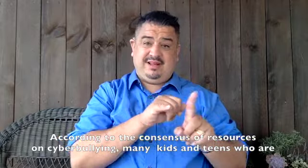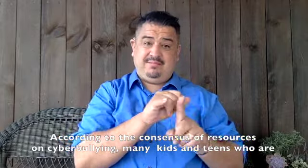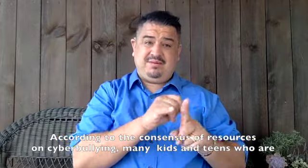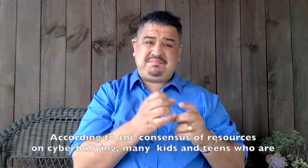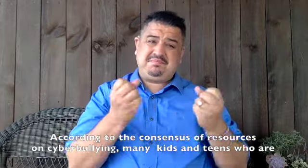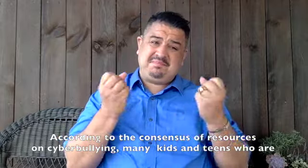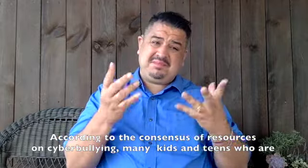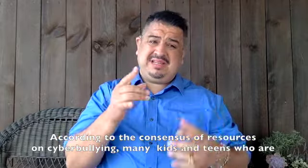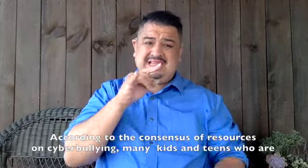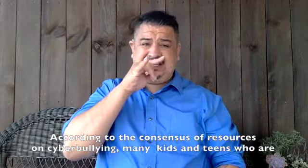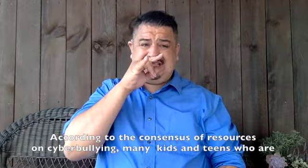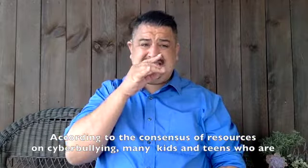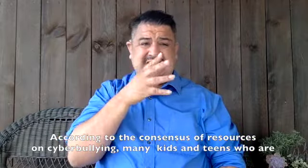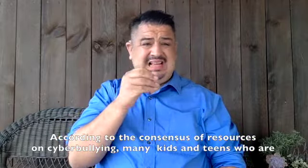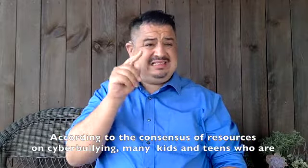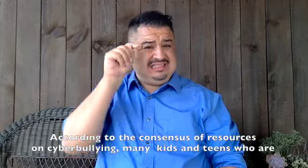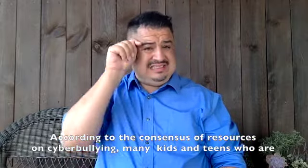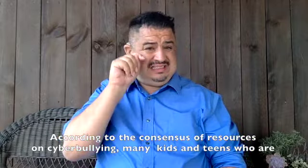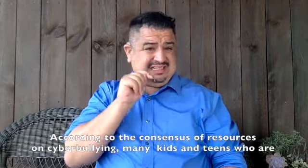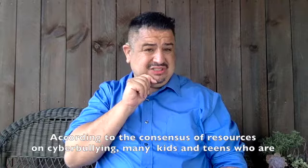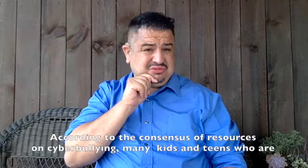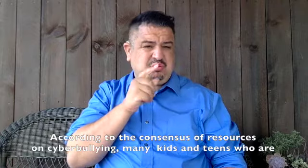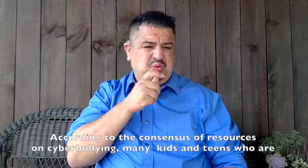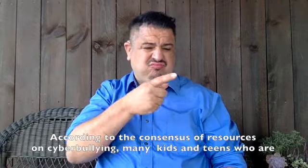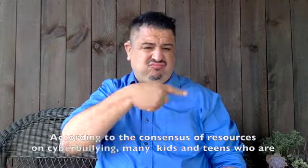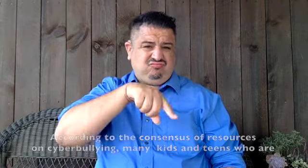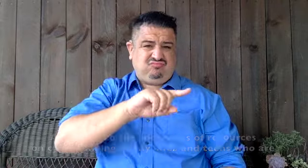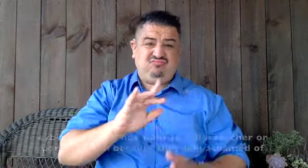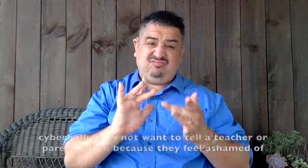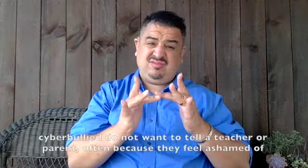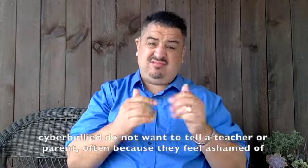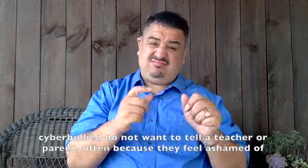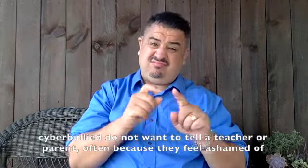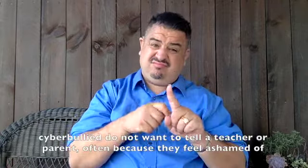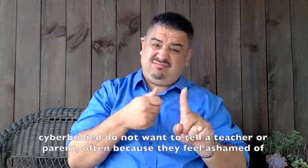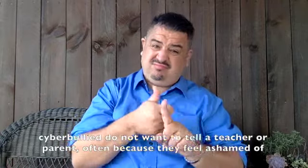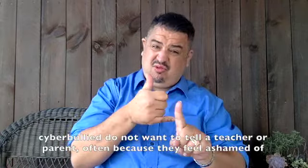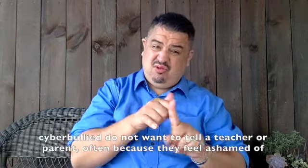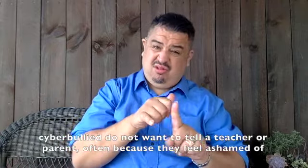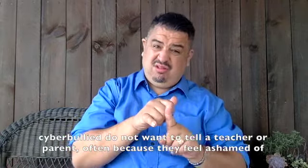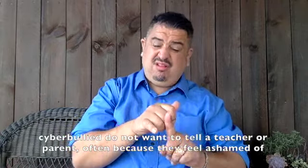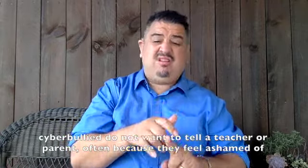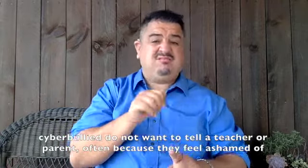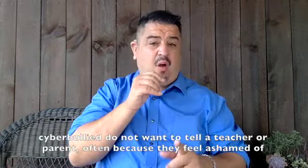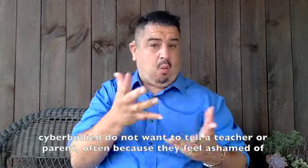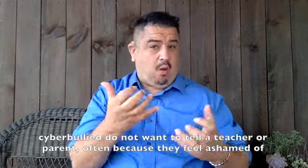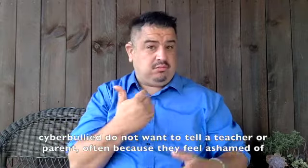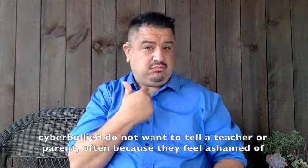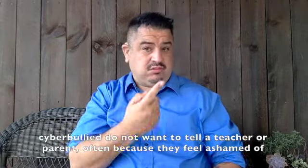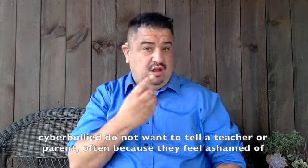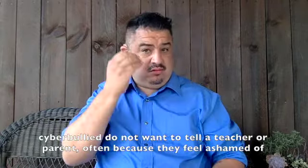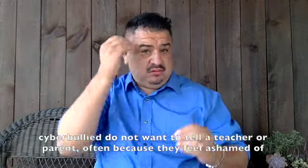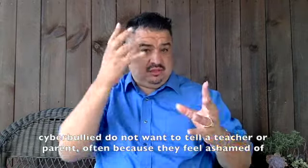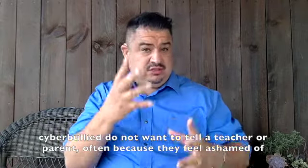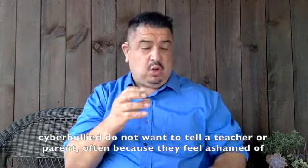bullying many kids and teens who are cyber bullied do not want to tell a teacher or a parent